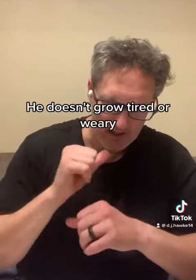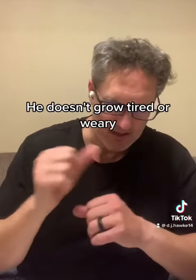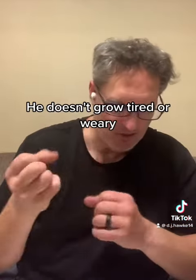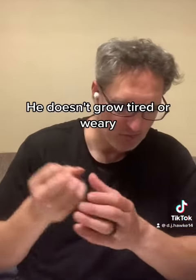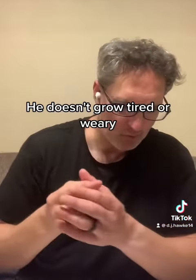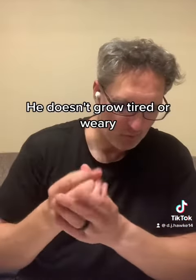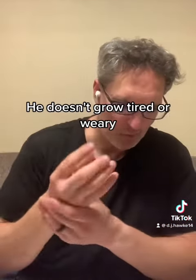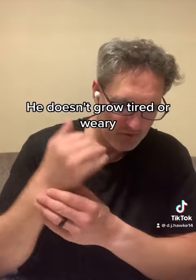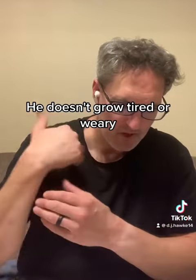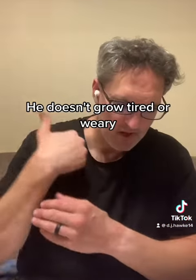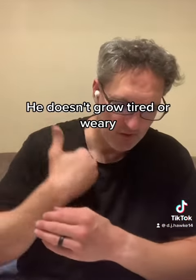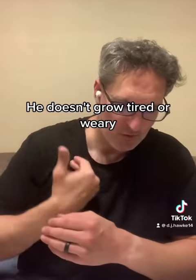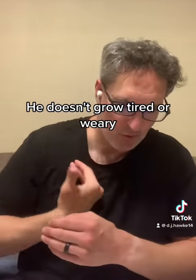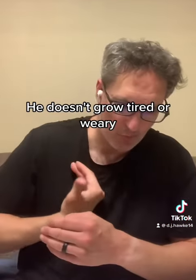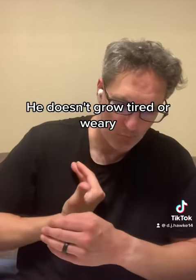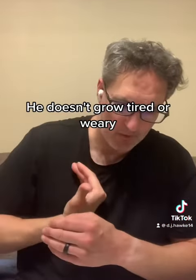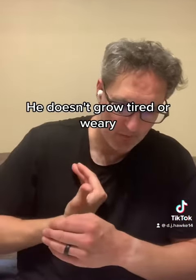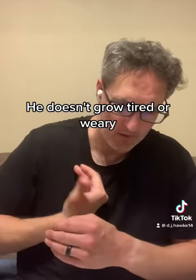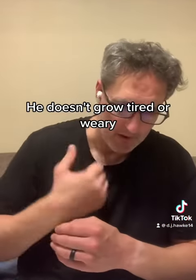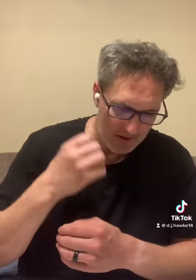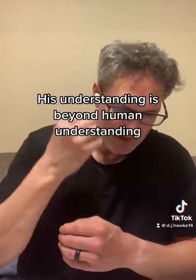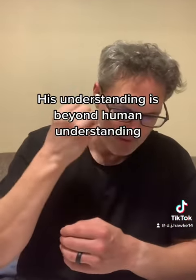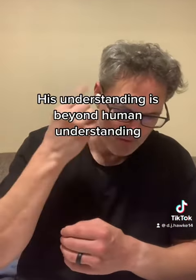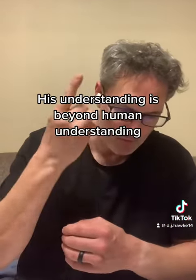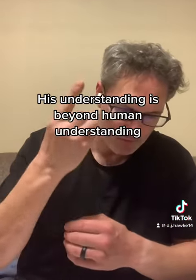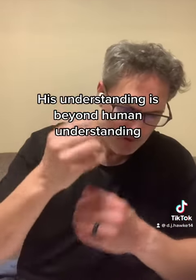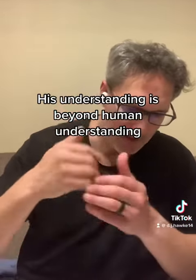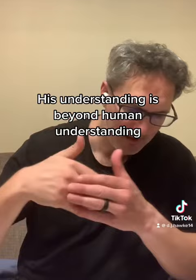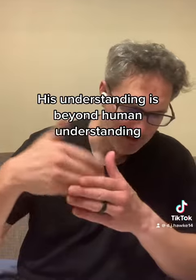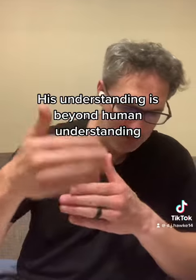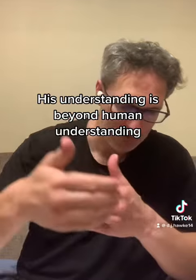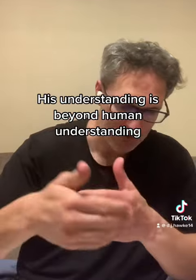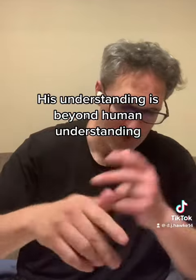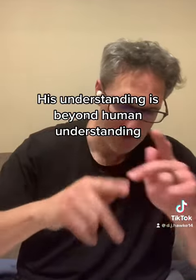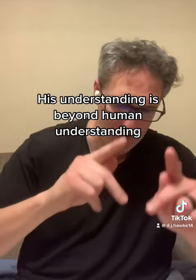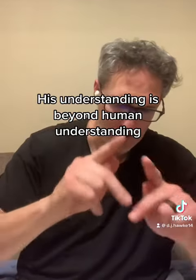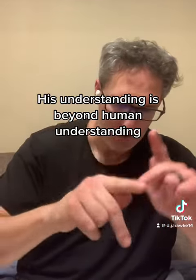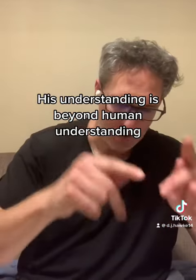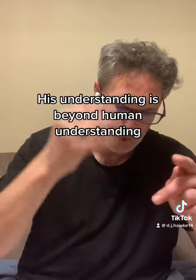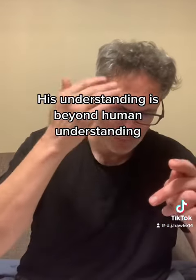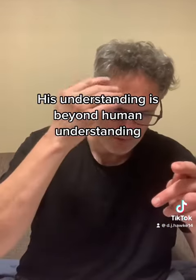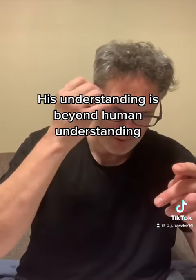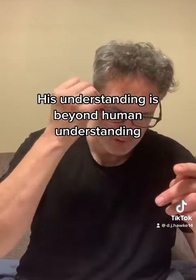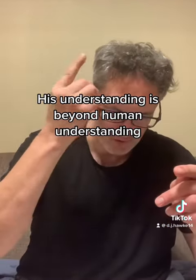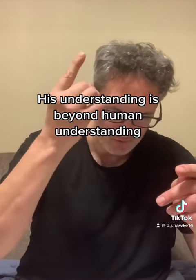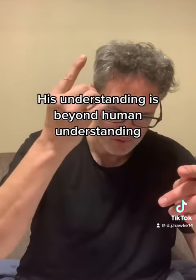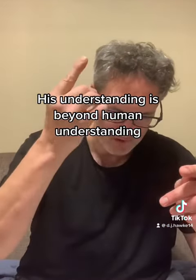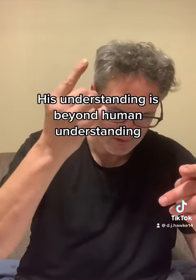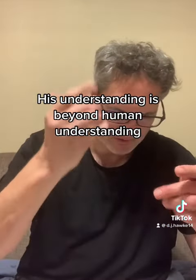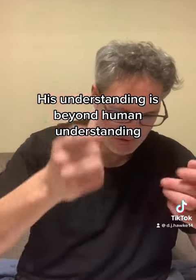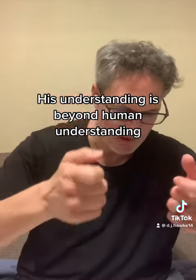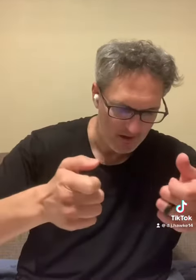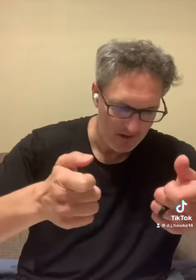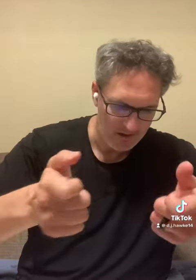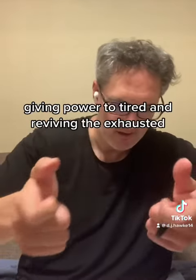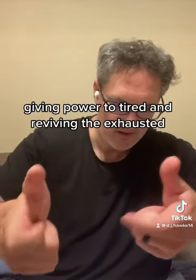doesn't grow tired or weary. His understanding is beyond human wisdom. Giving